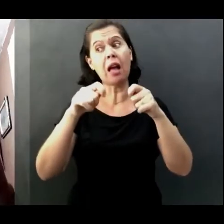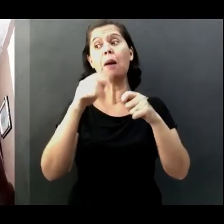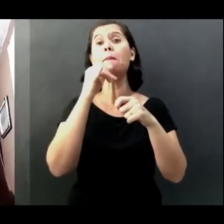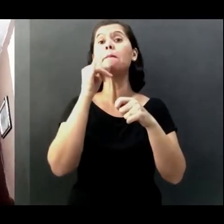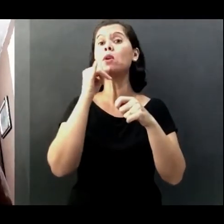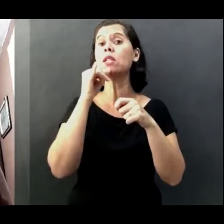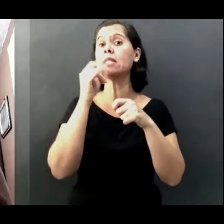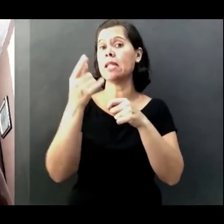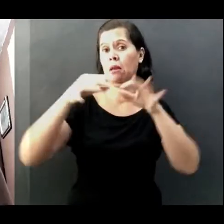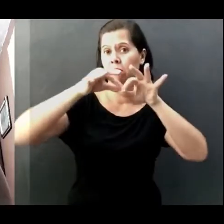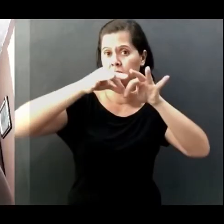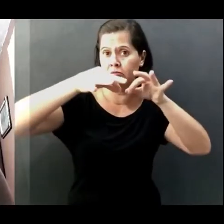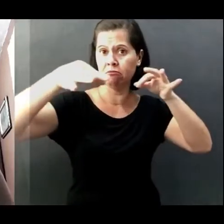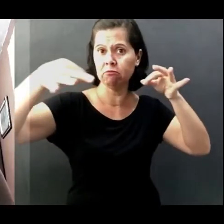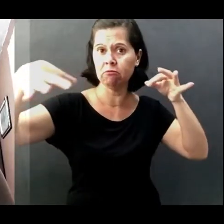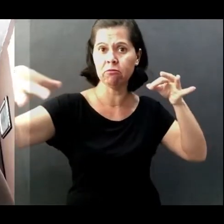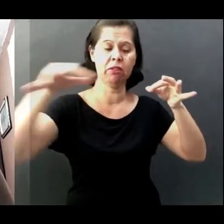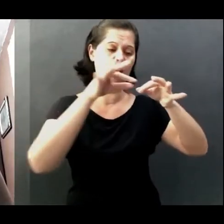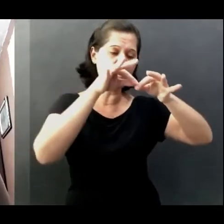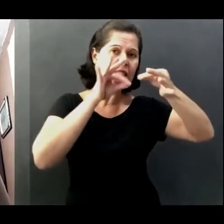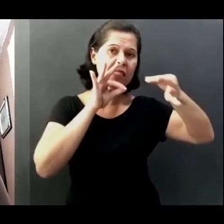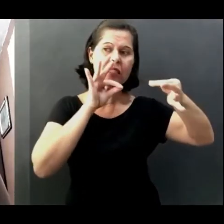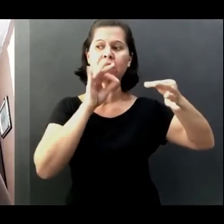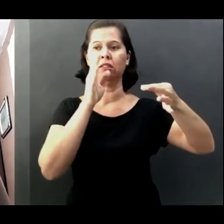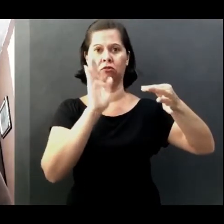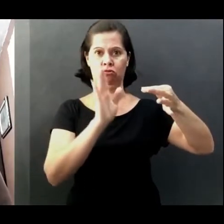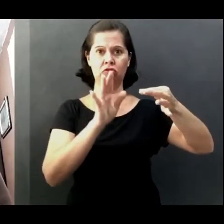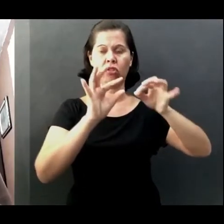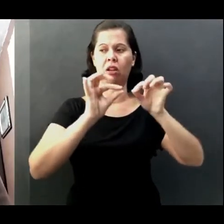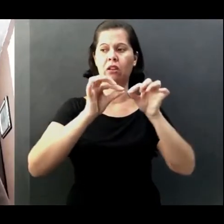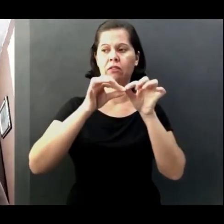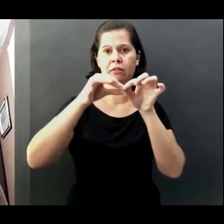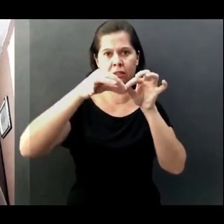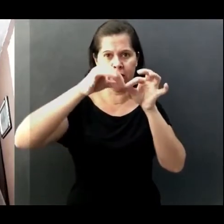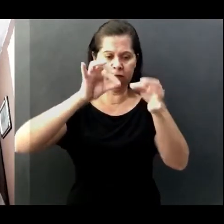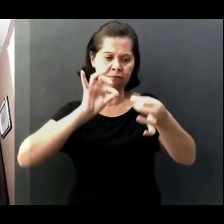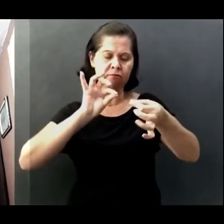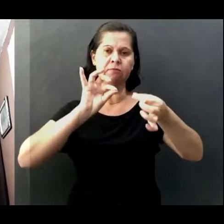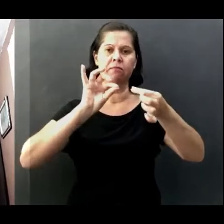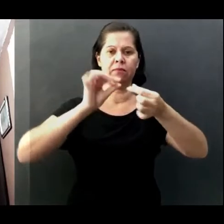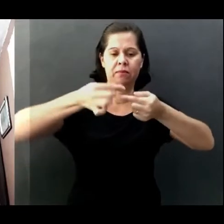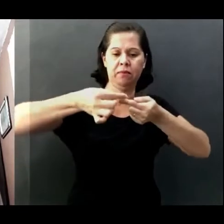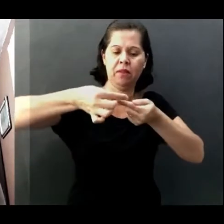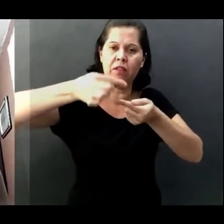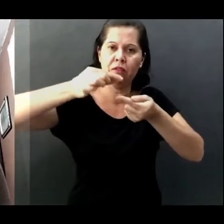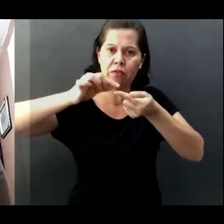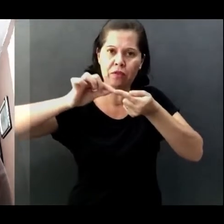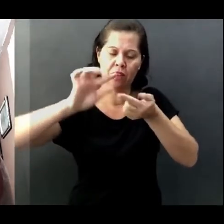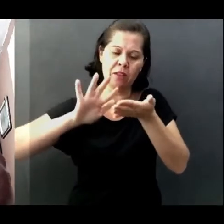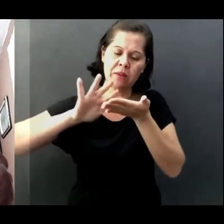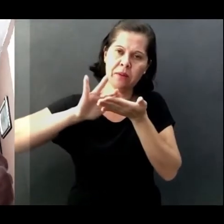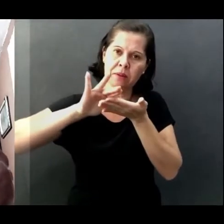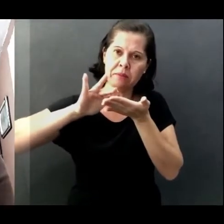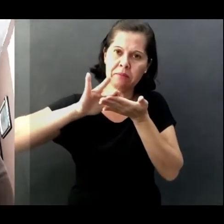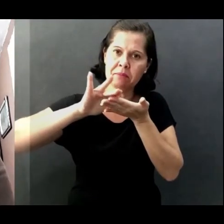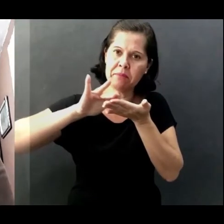I take a piece, I tear a piece here, you then turn it. Take a strip like this to fit right over